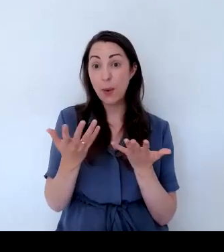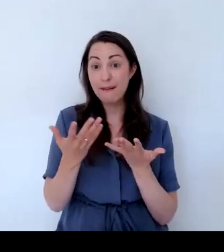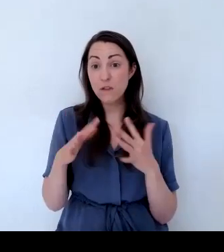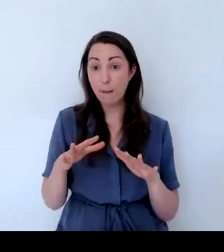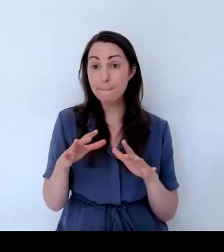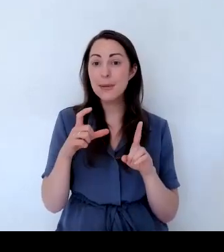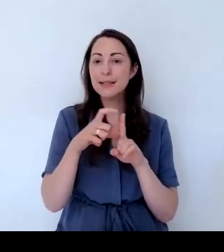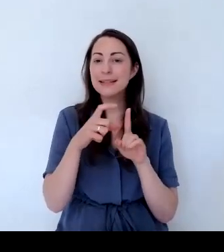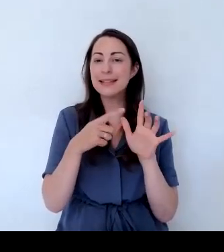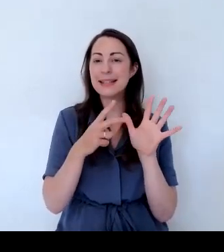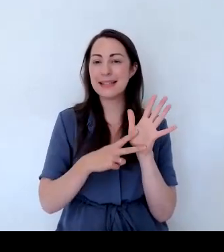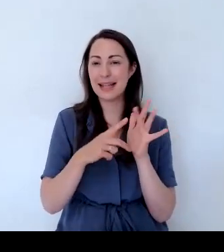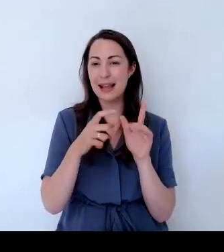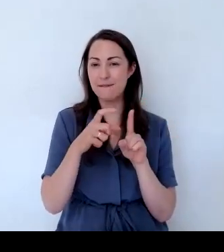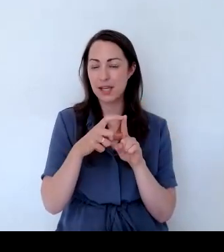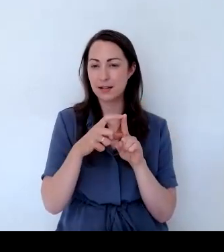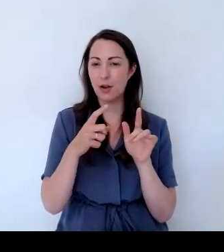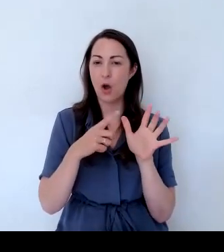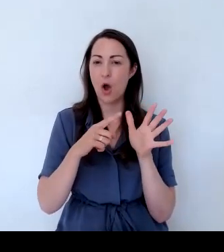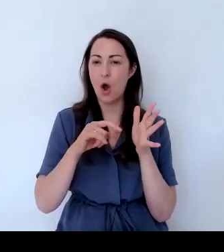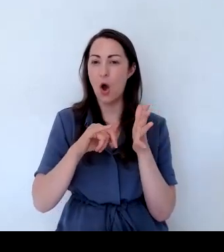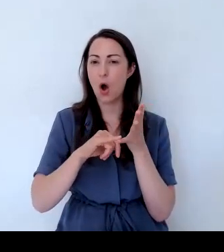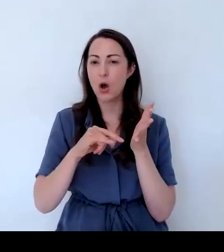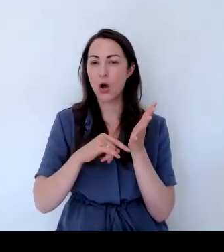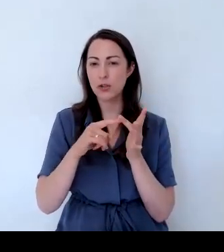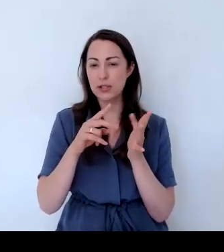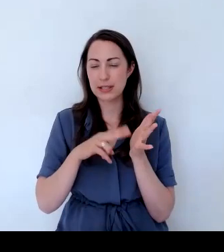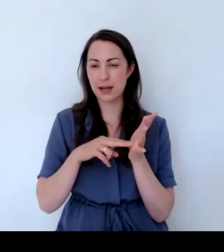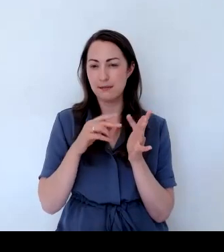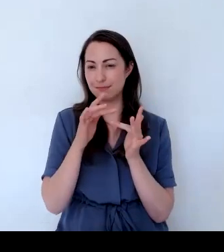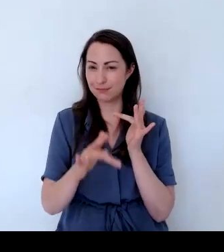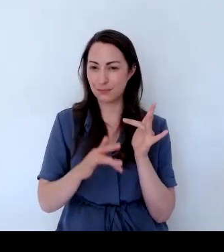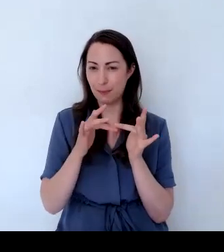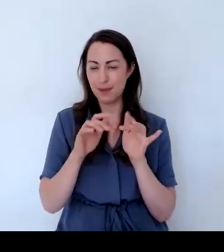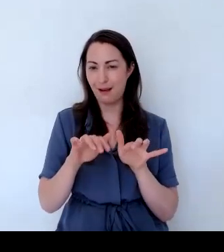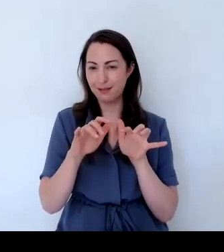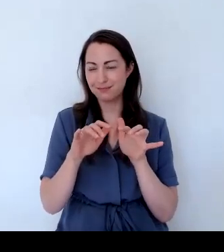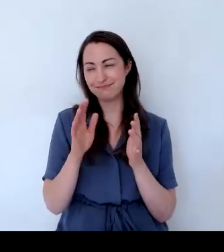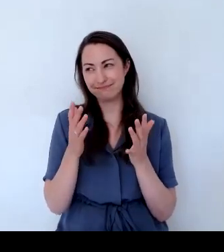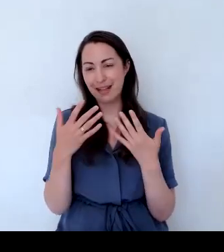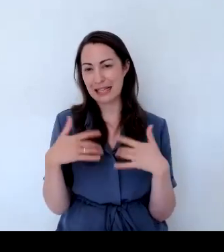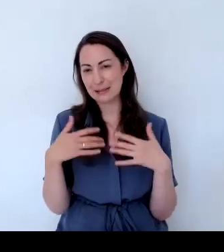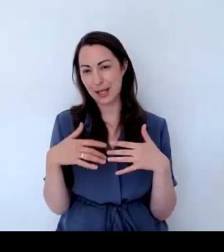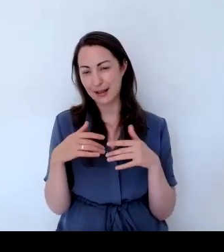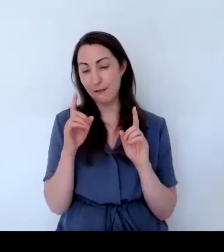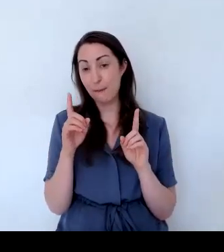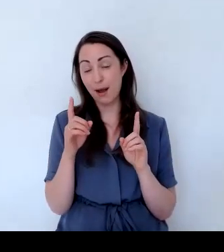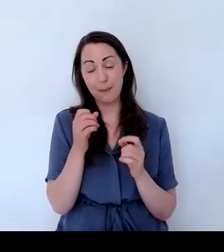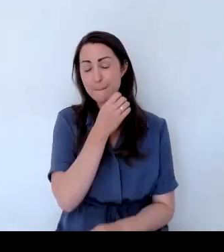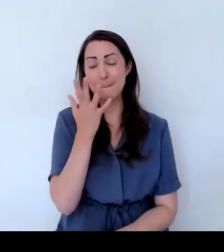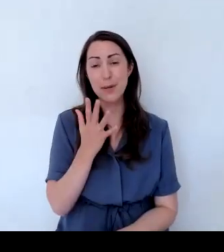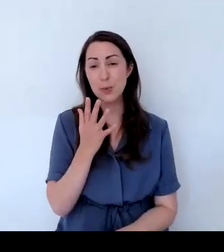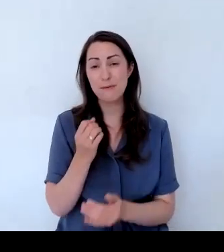we got that one. They are pricey, but they are beautiful, beautiful plants and they do arrive in good